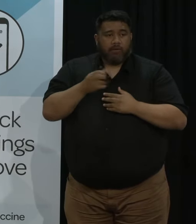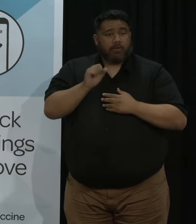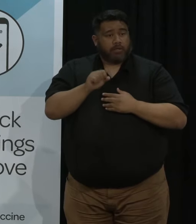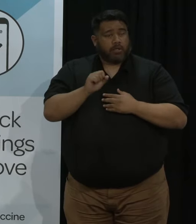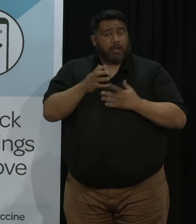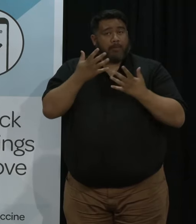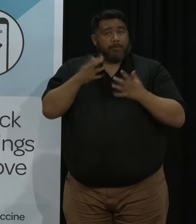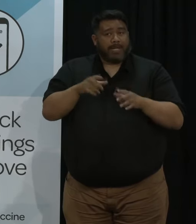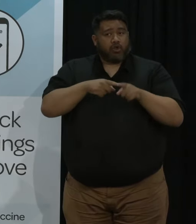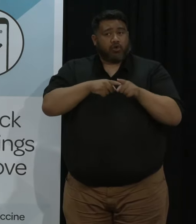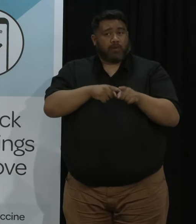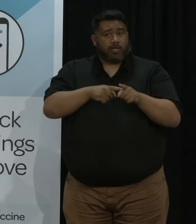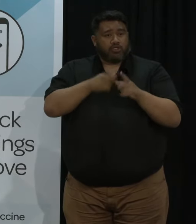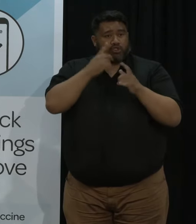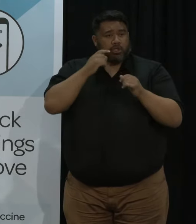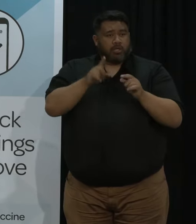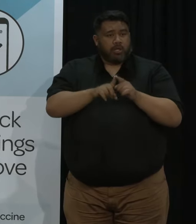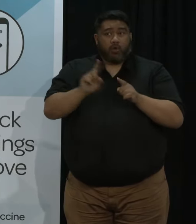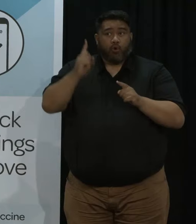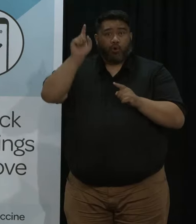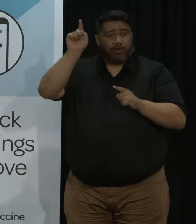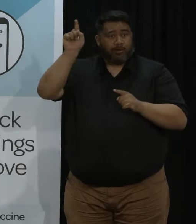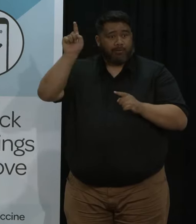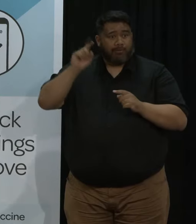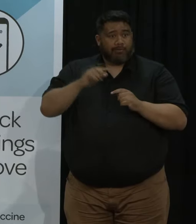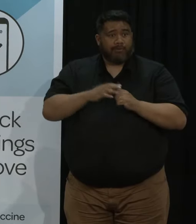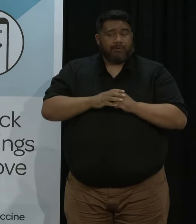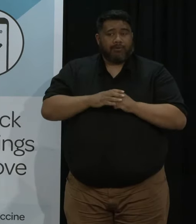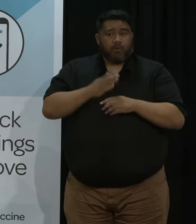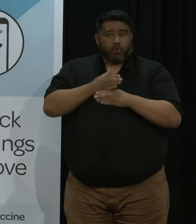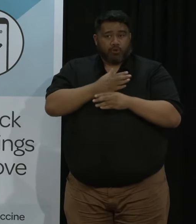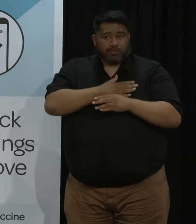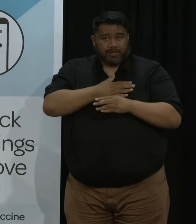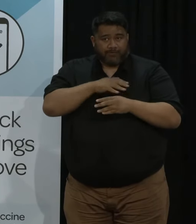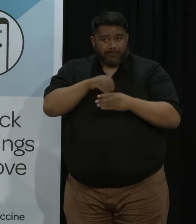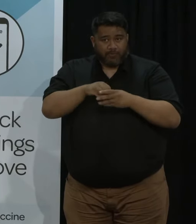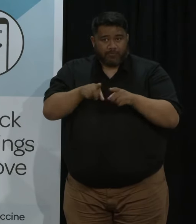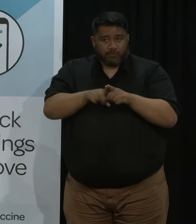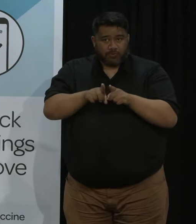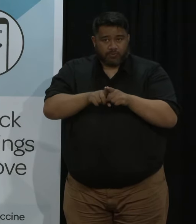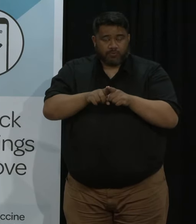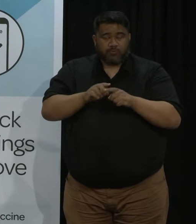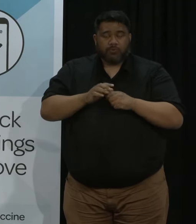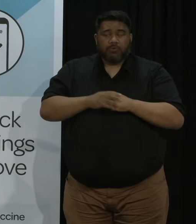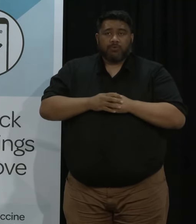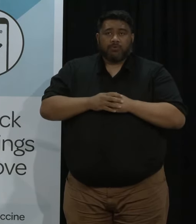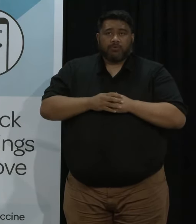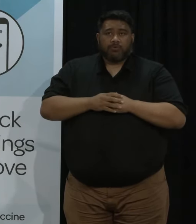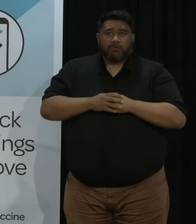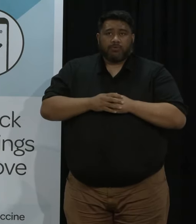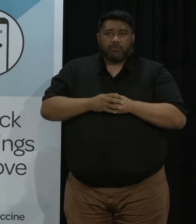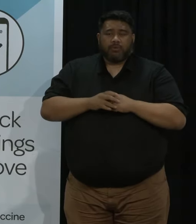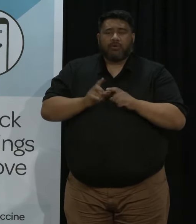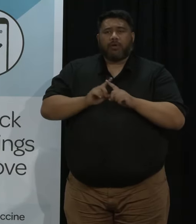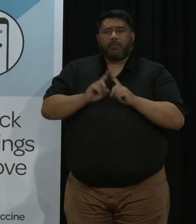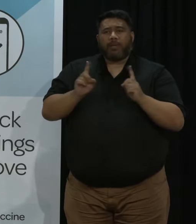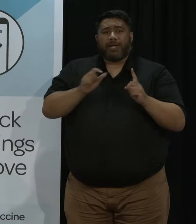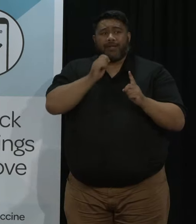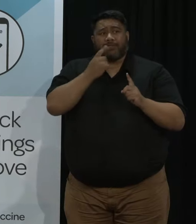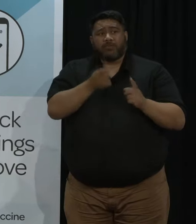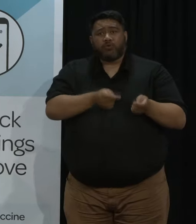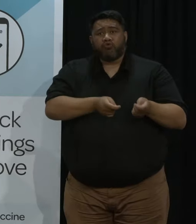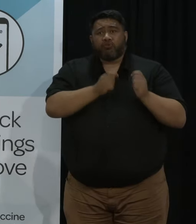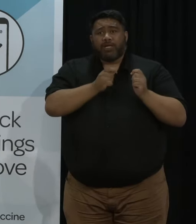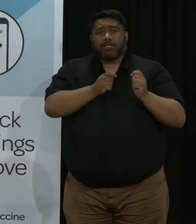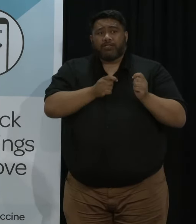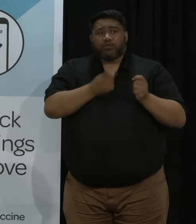areas particularly in Auckland the police are being undertaking compliance checks WorkSafe also has a role to play but we also need to be able to respond to people when they raise concerns